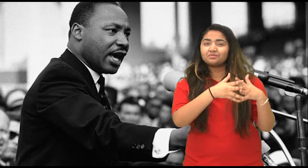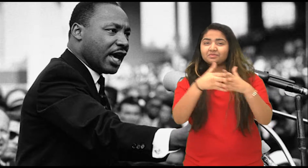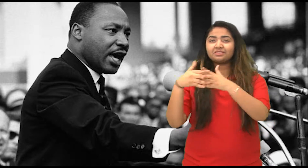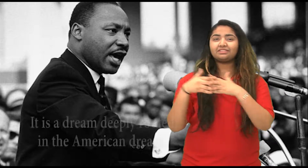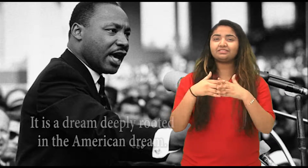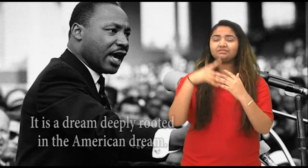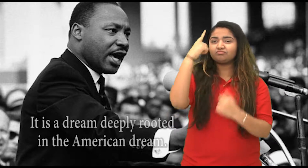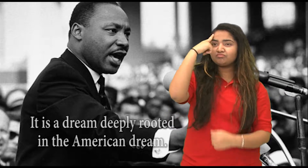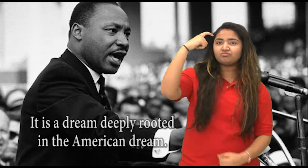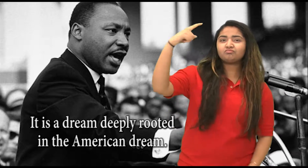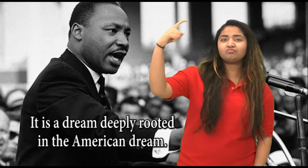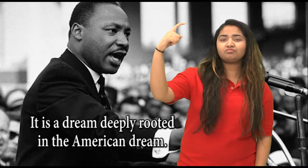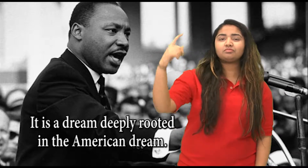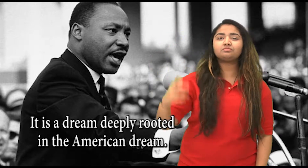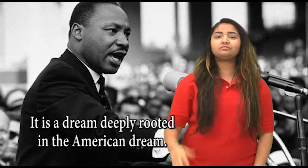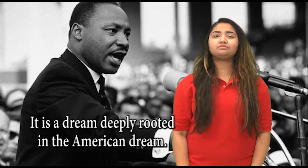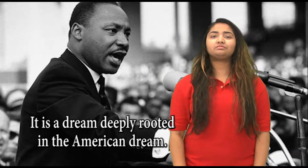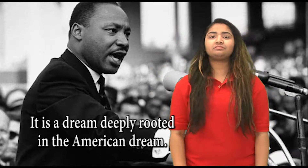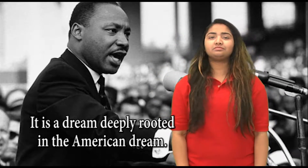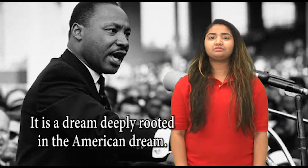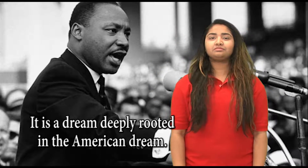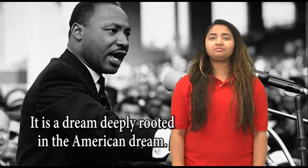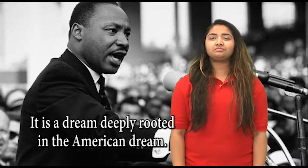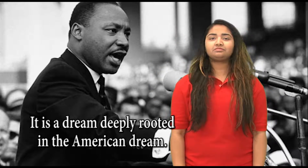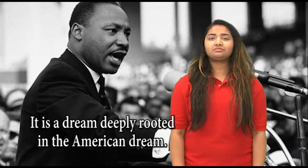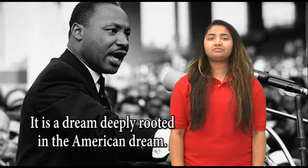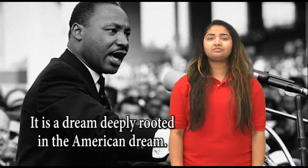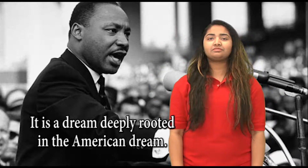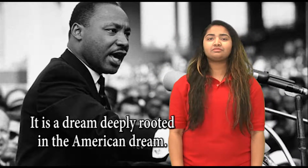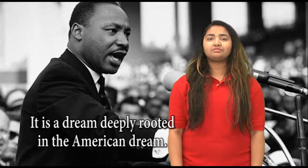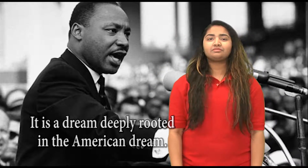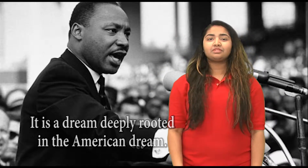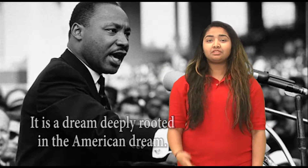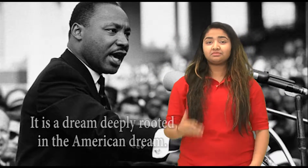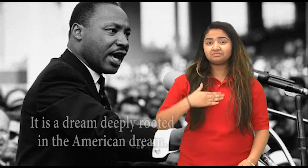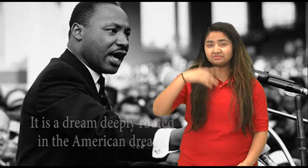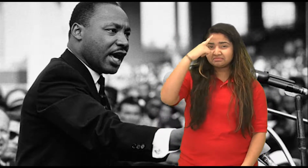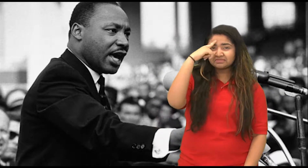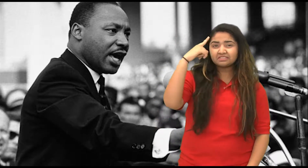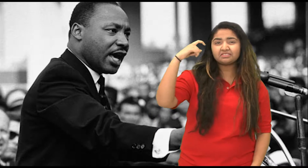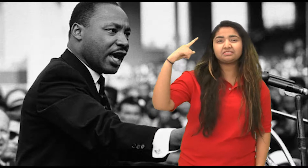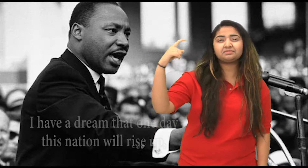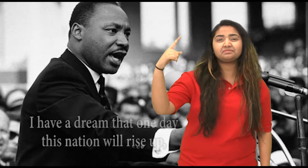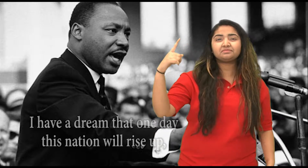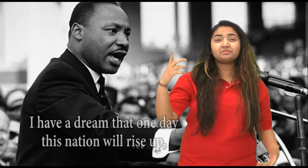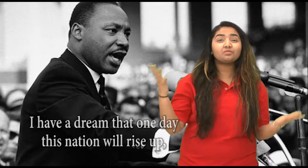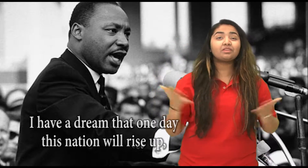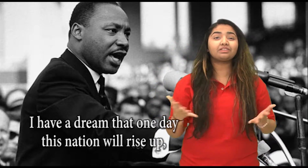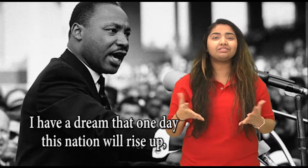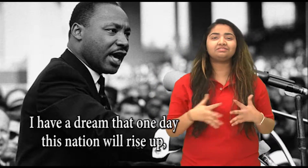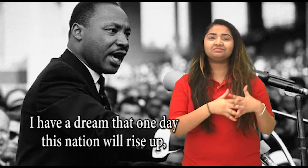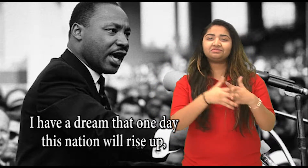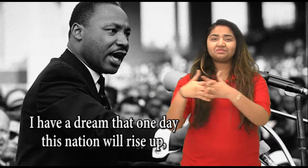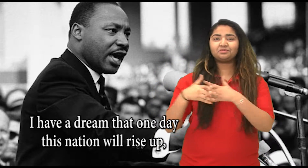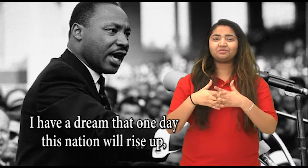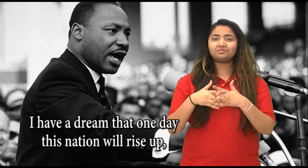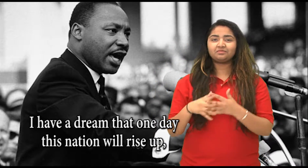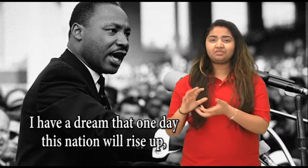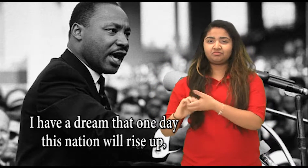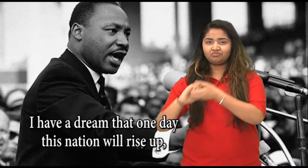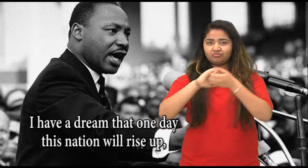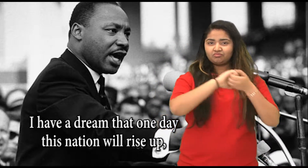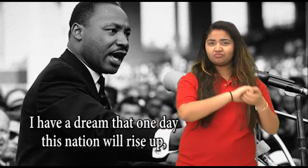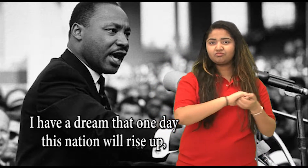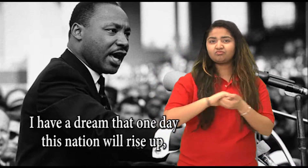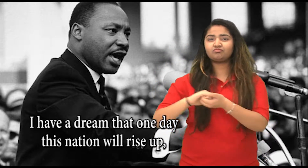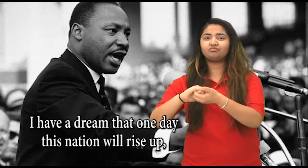It is a dream deeply rooted in the American dream. I have a dream that